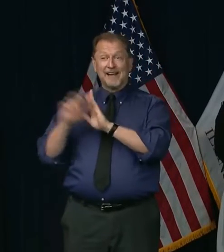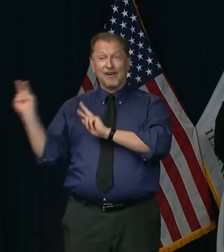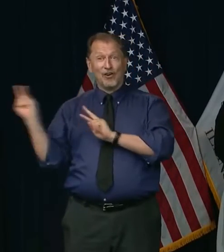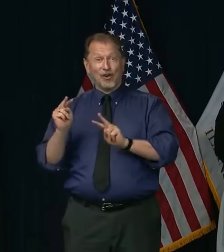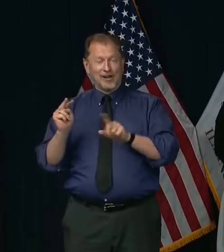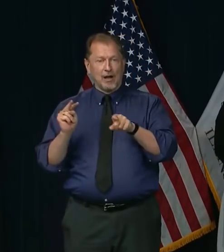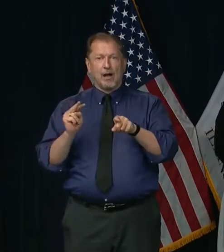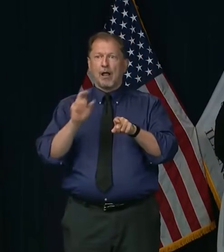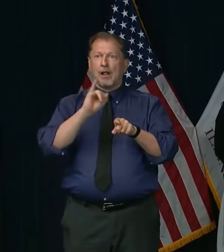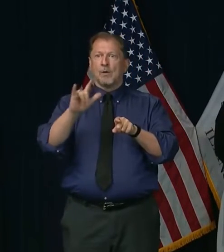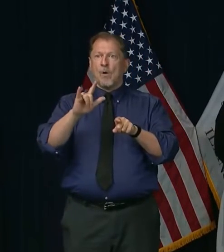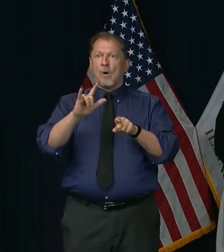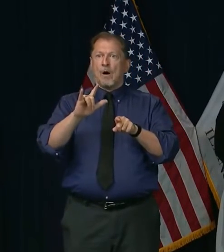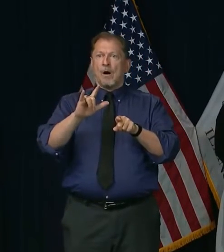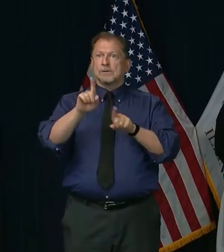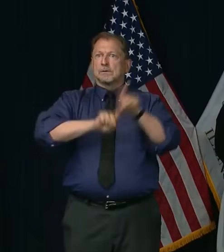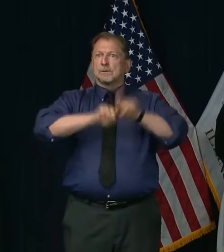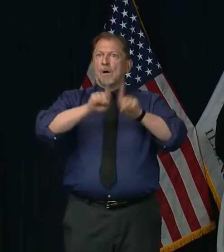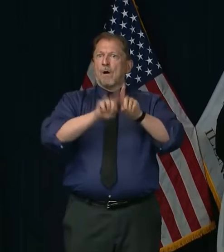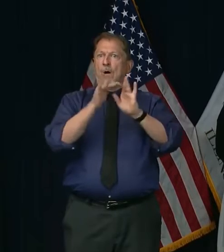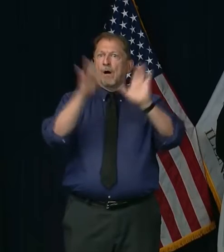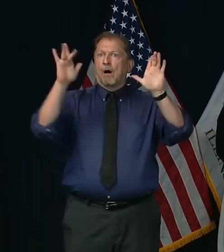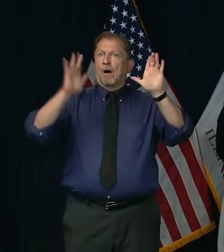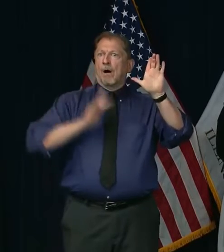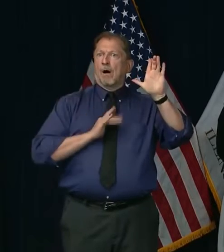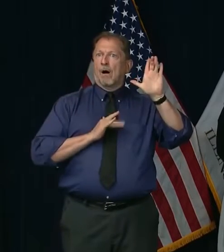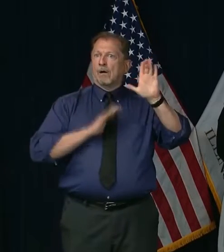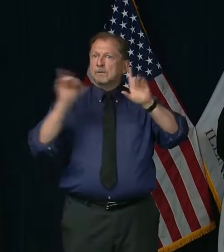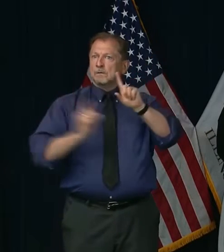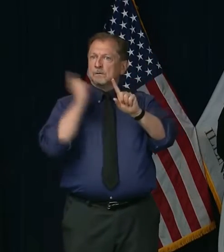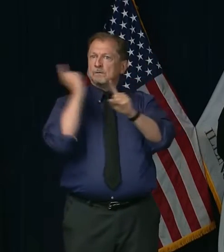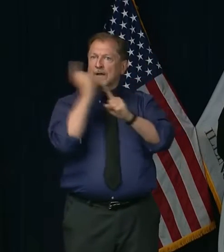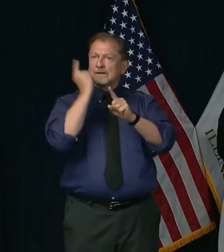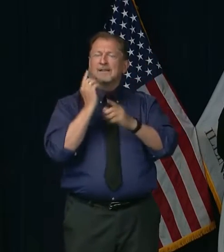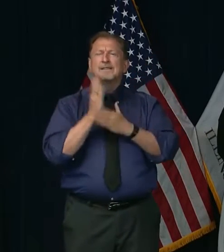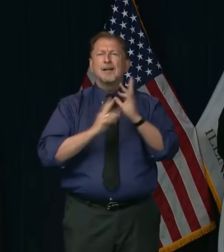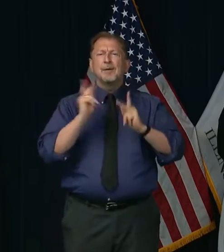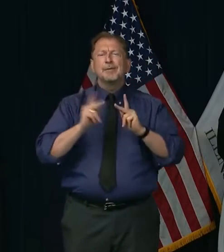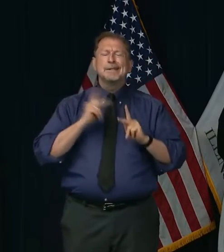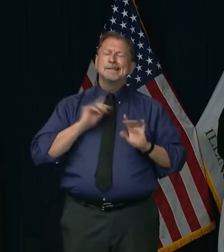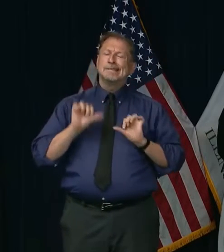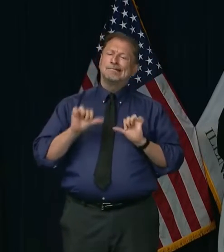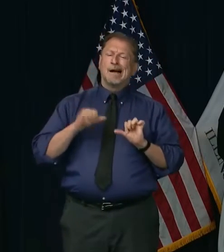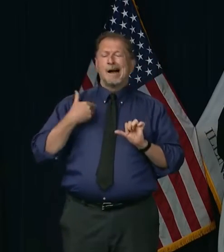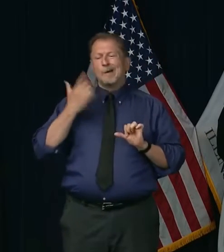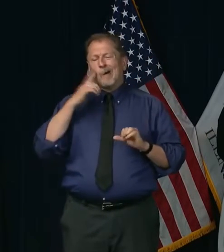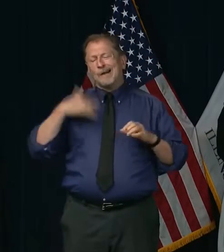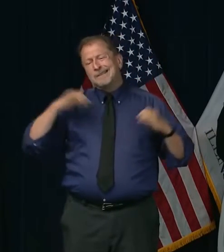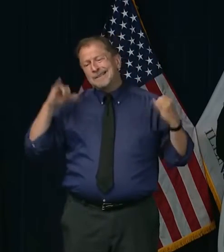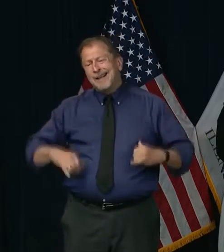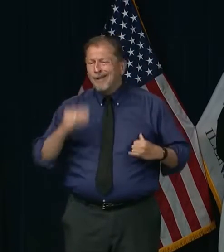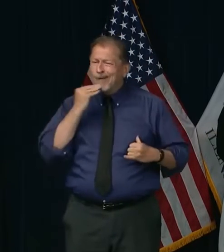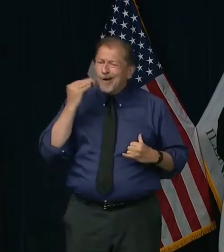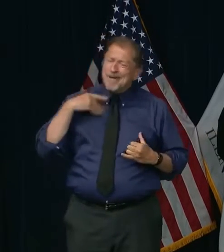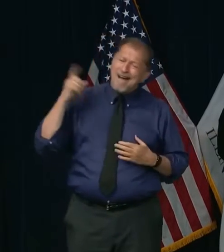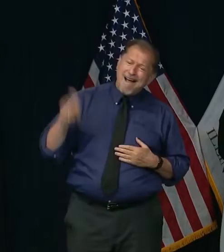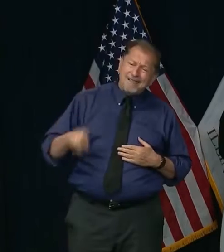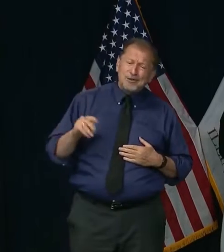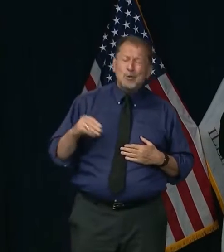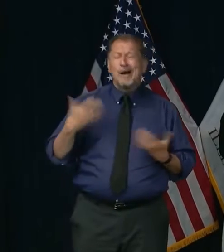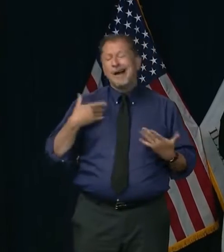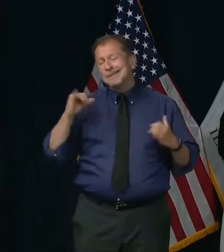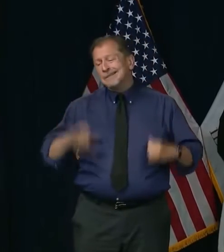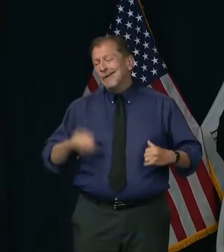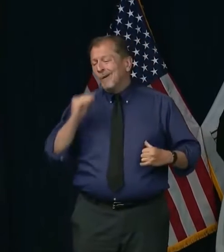right. If you weren't originally sure that staying at home and masking and physical distancing and